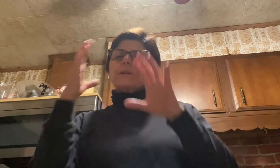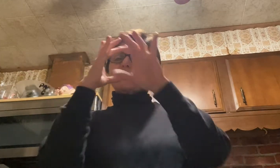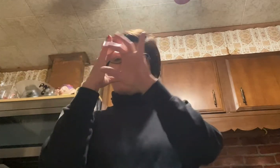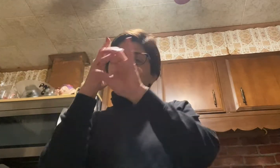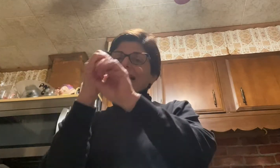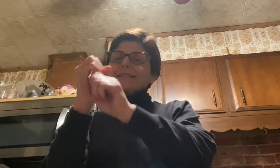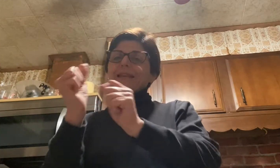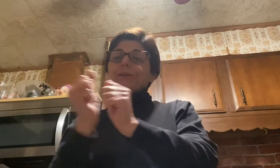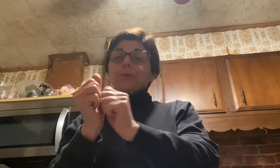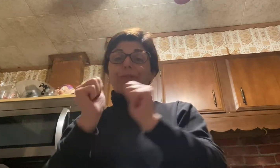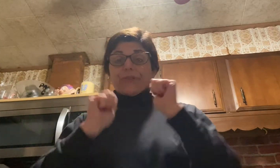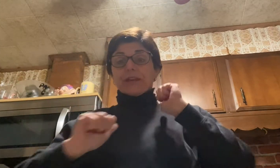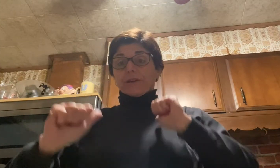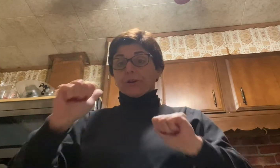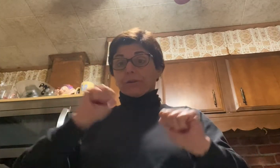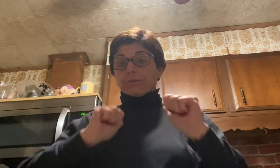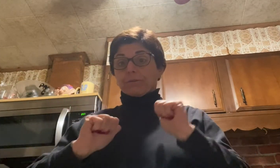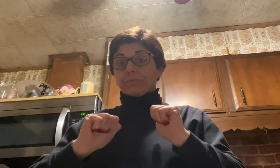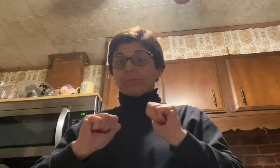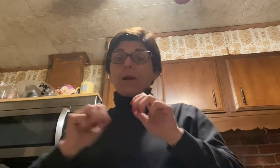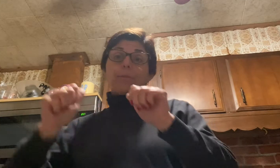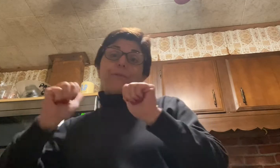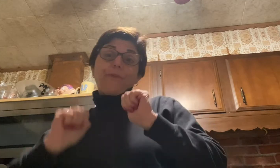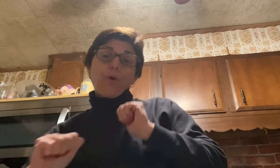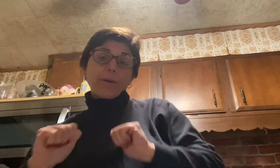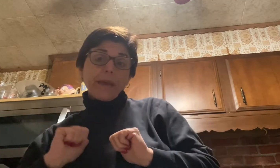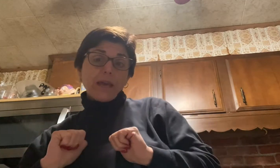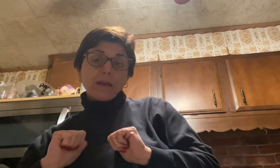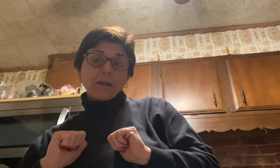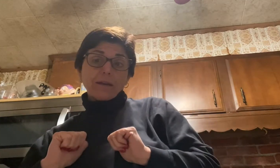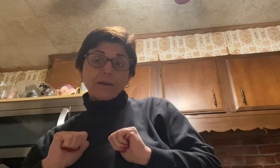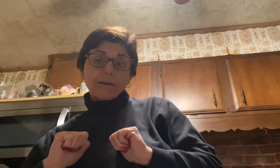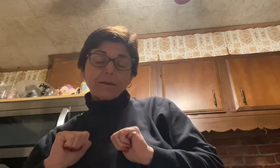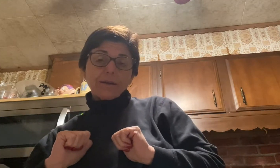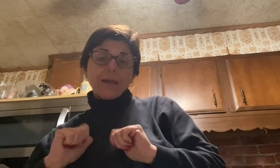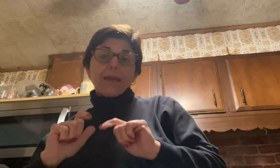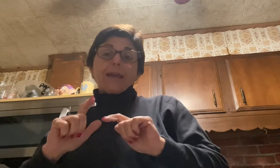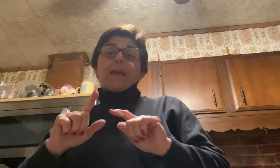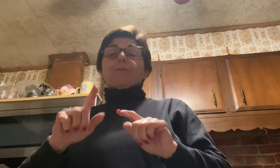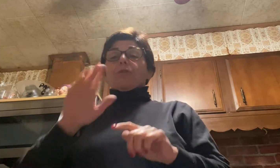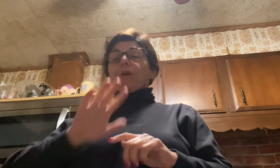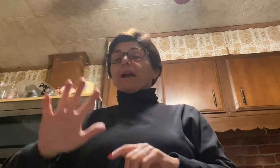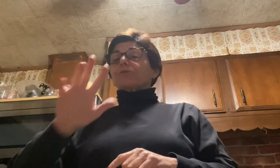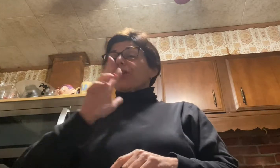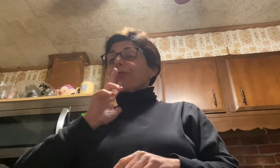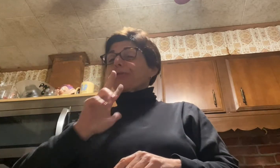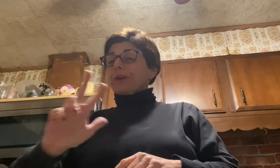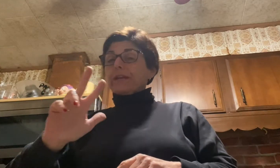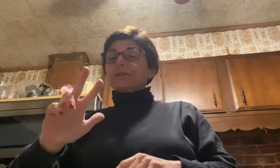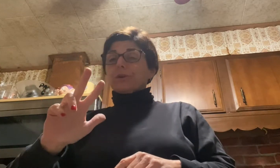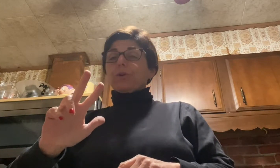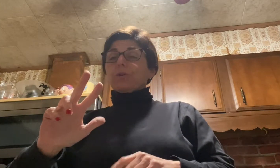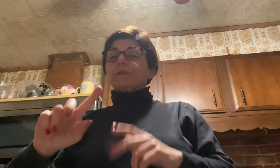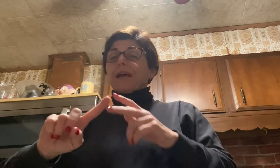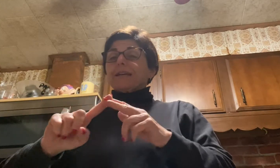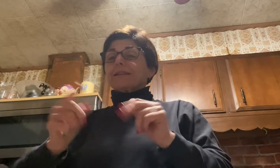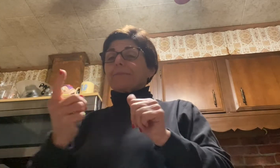fascinated with theater, performing. Around three years old, I started my